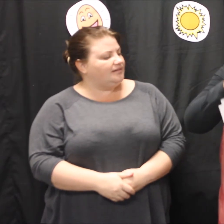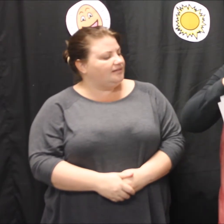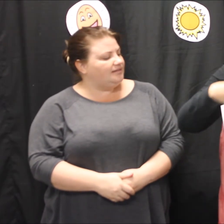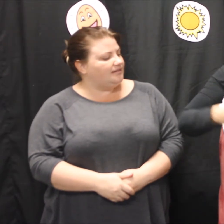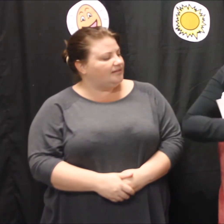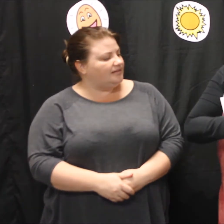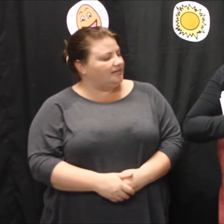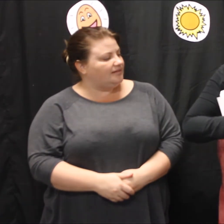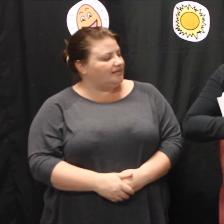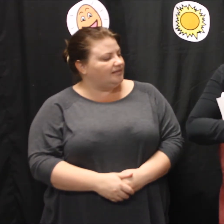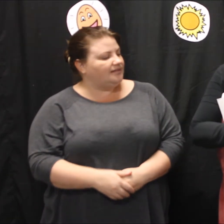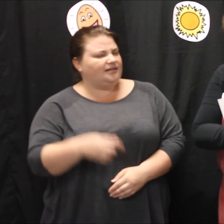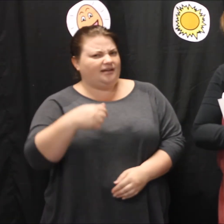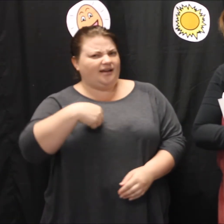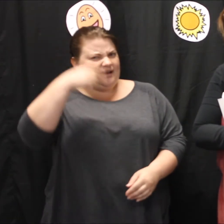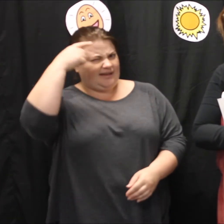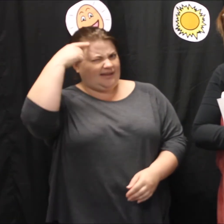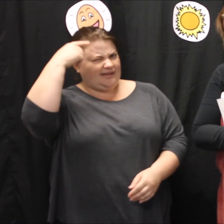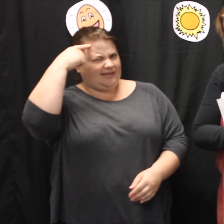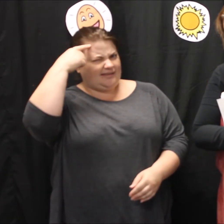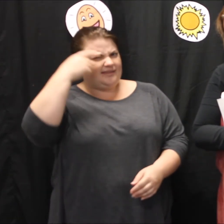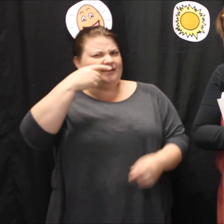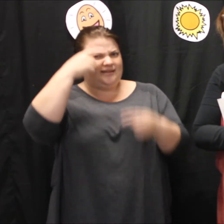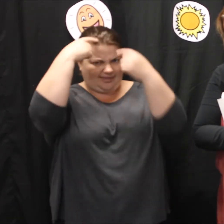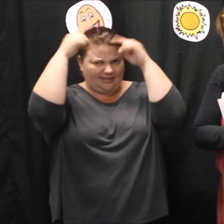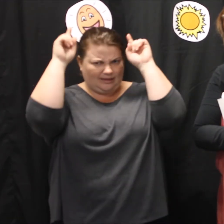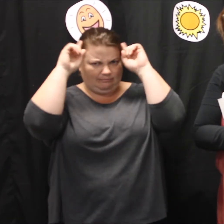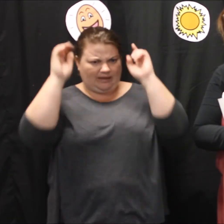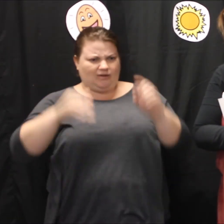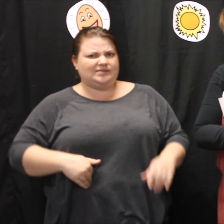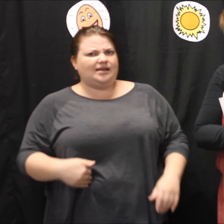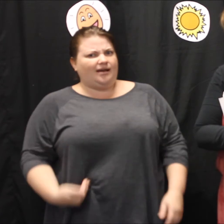I think that bear was hungry. Hmm.